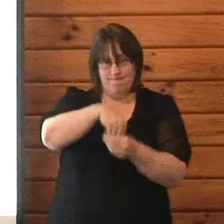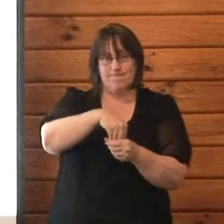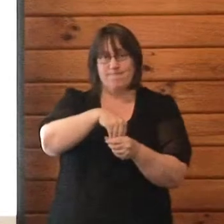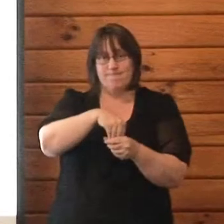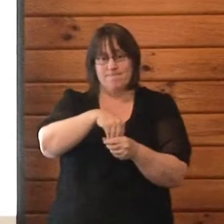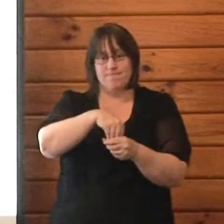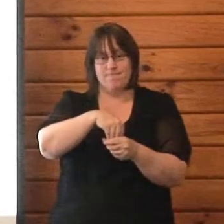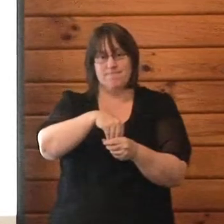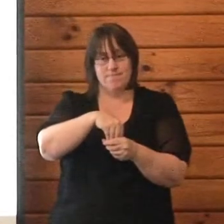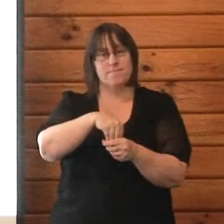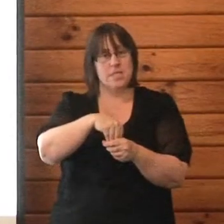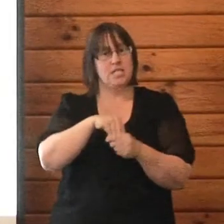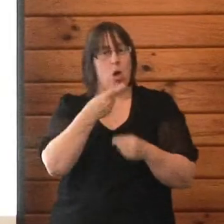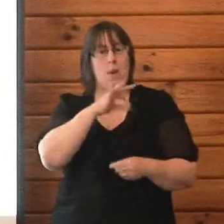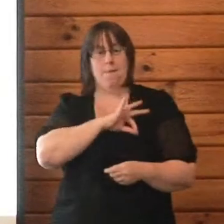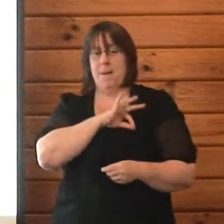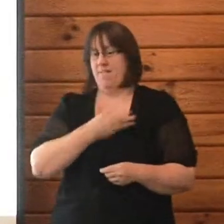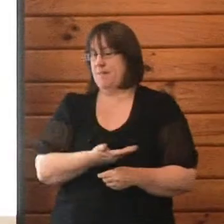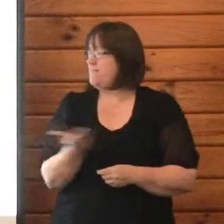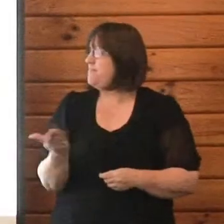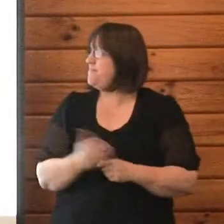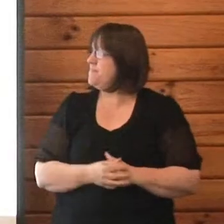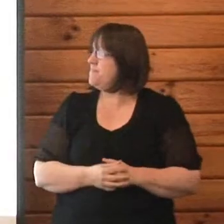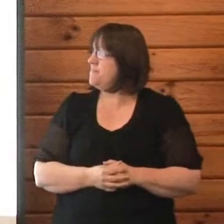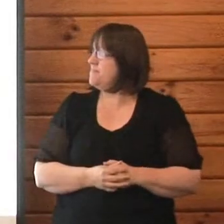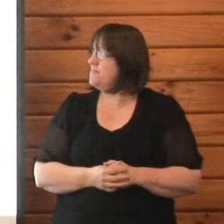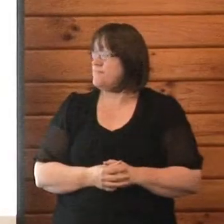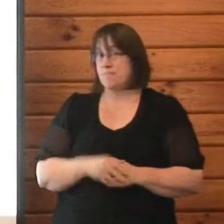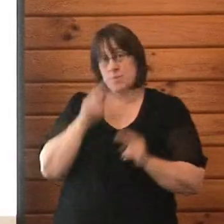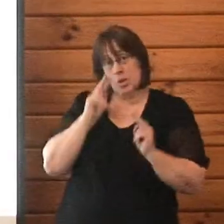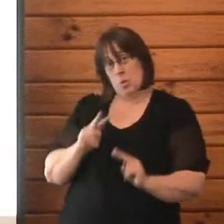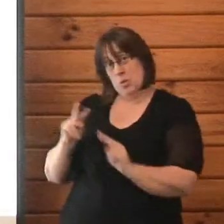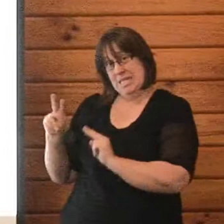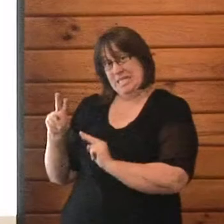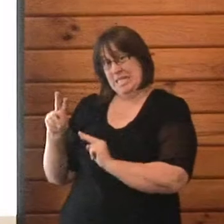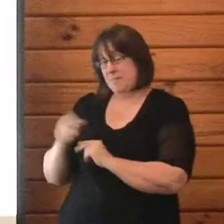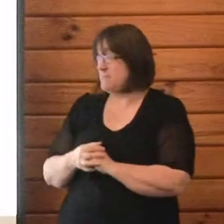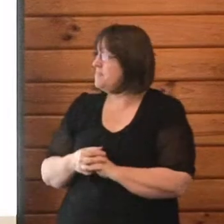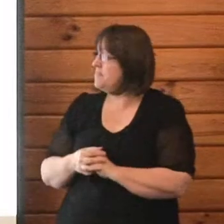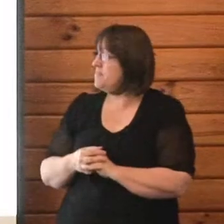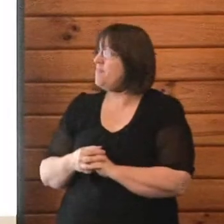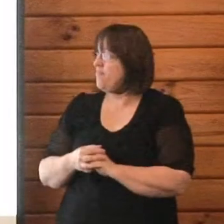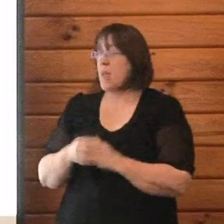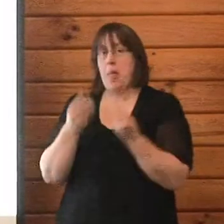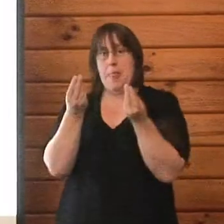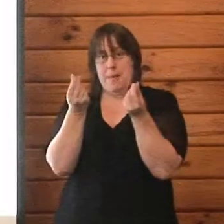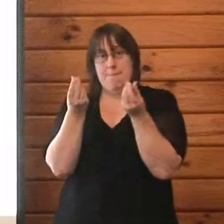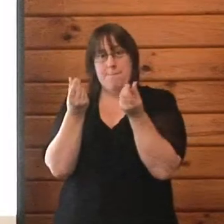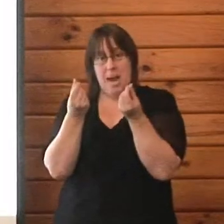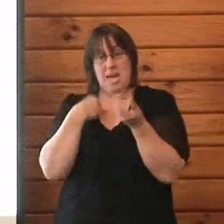benefit. So you can see we've actually put that money towards various things including